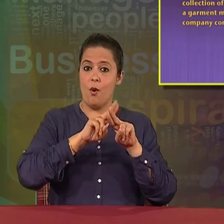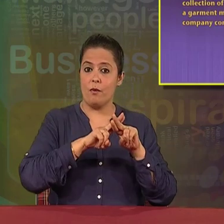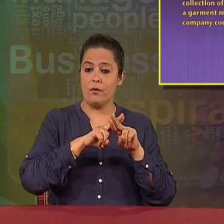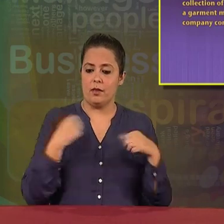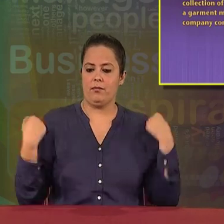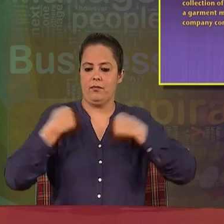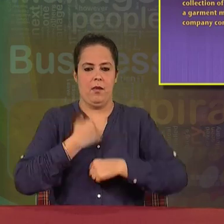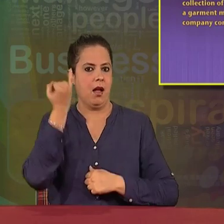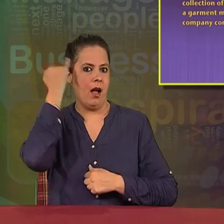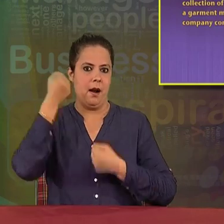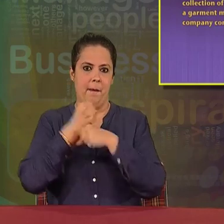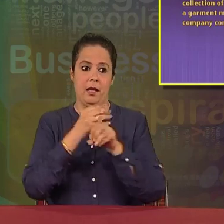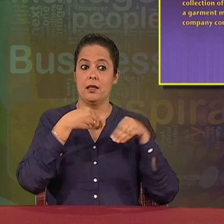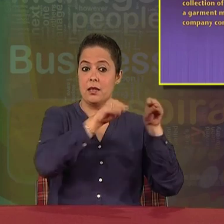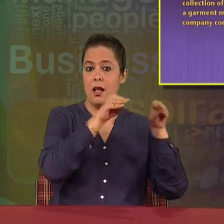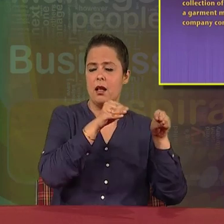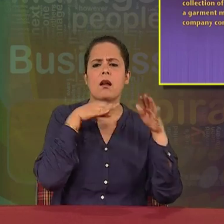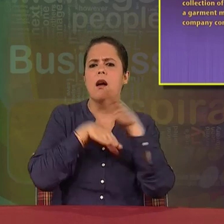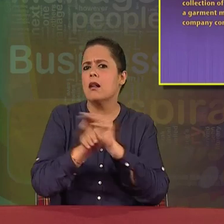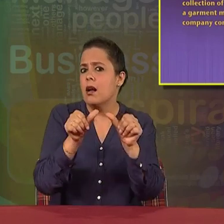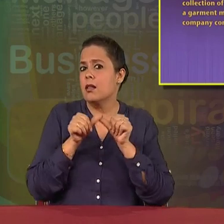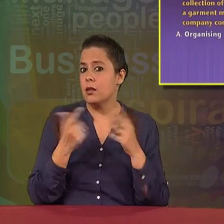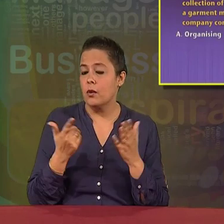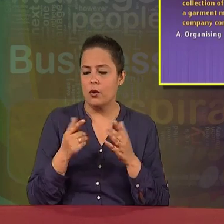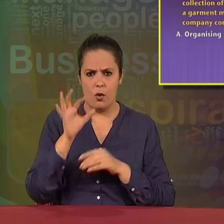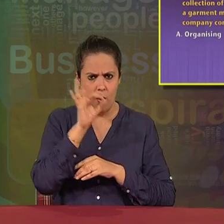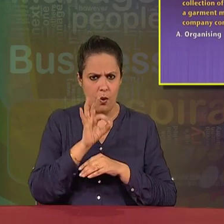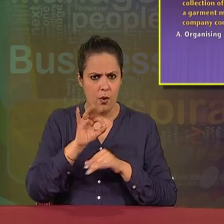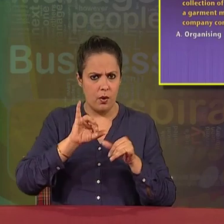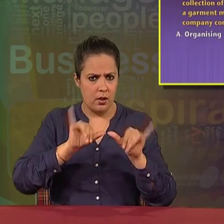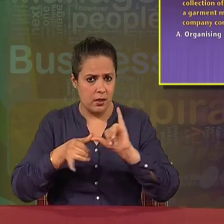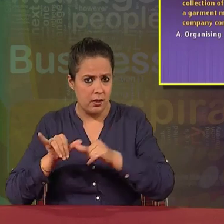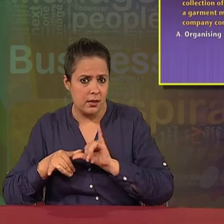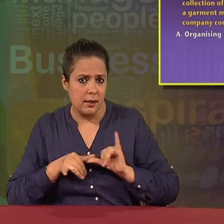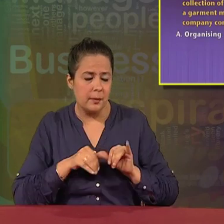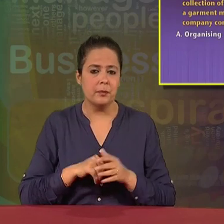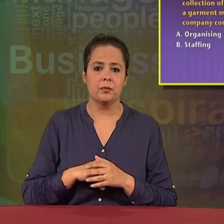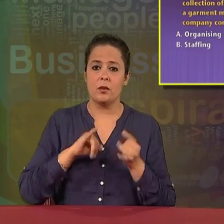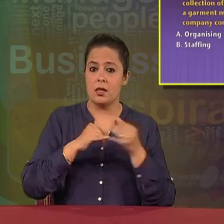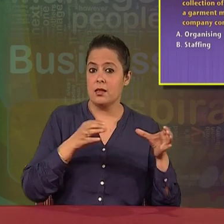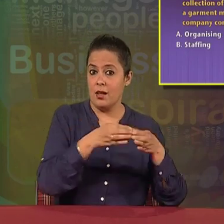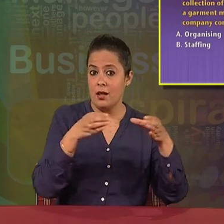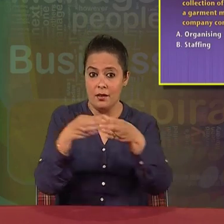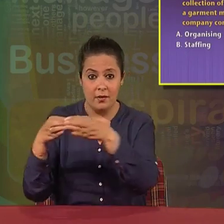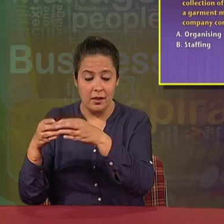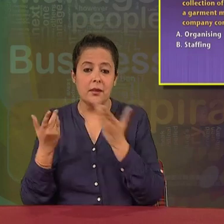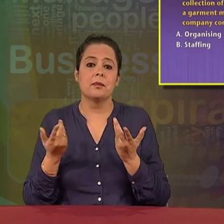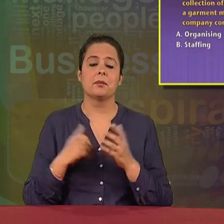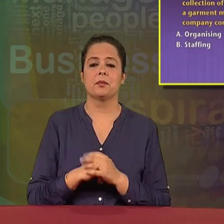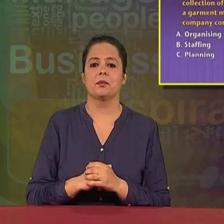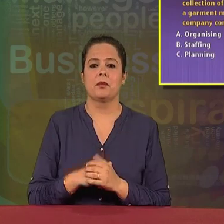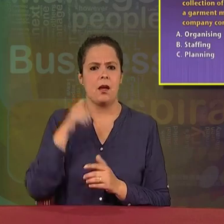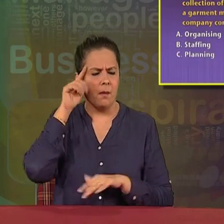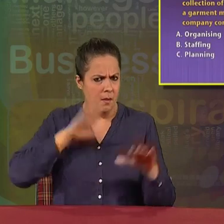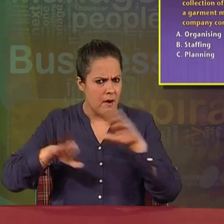manufacturing company comes under A, organizing, B, staffing, C,